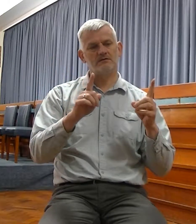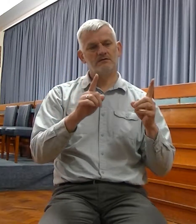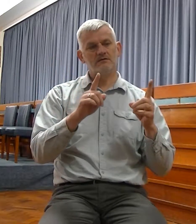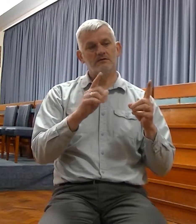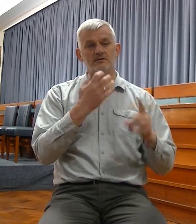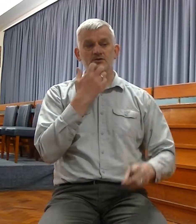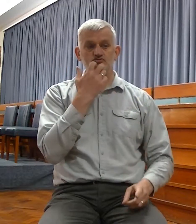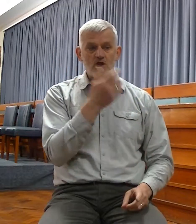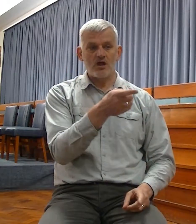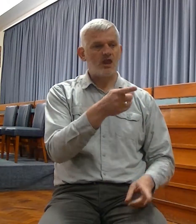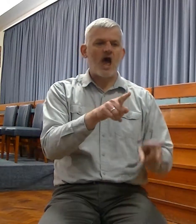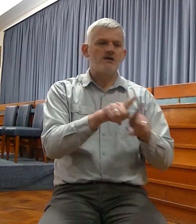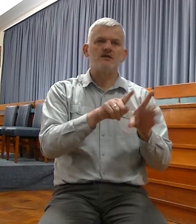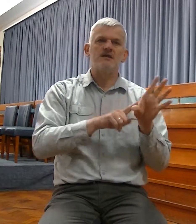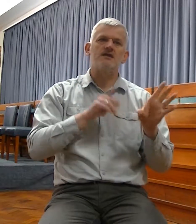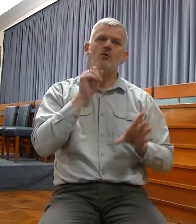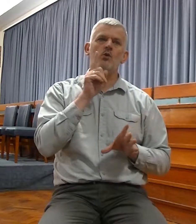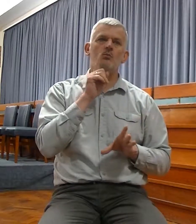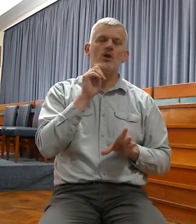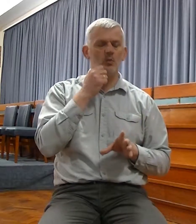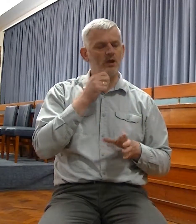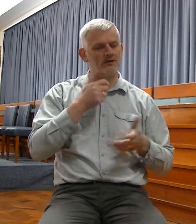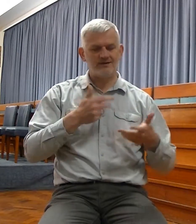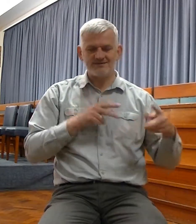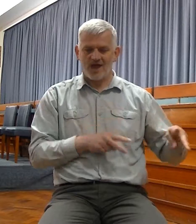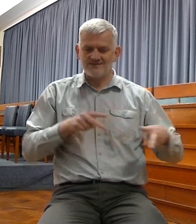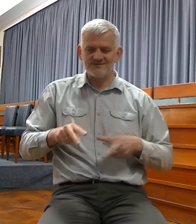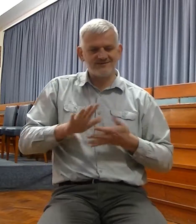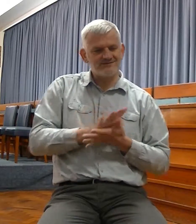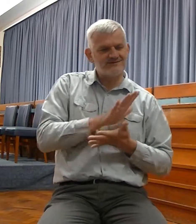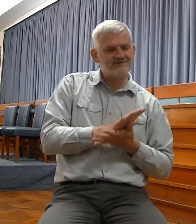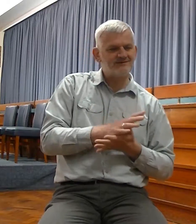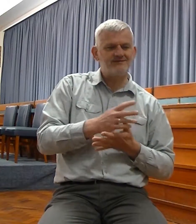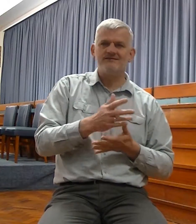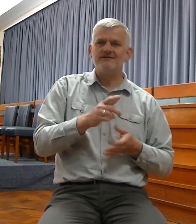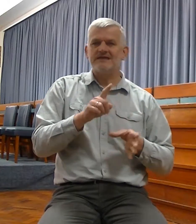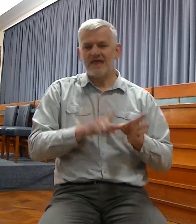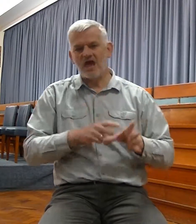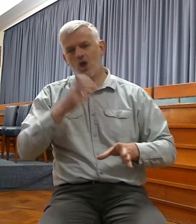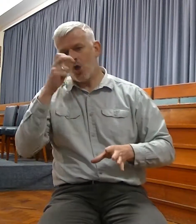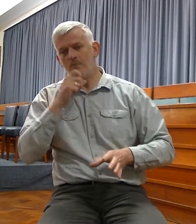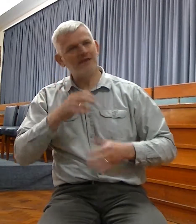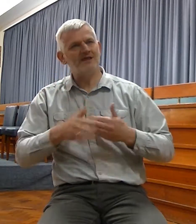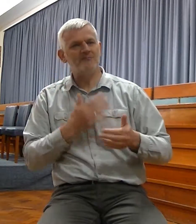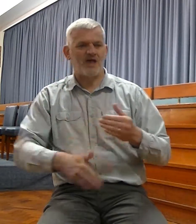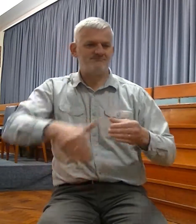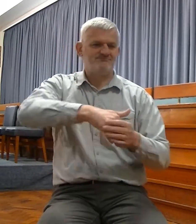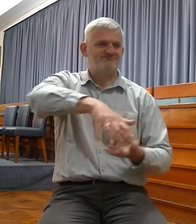both young men and old together. For I will turn their mourning into joy, and will